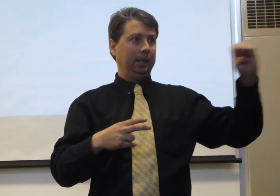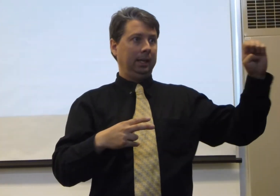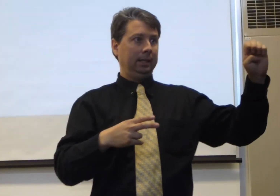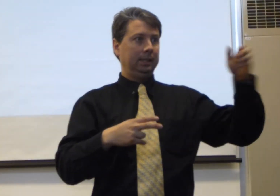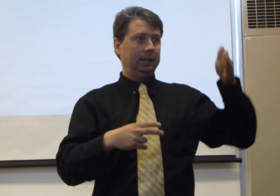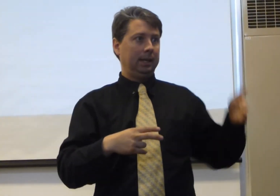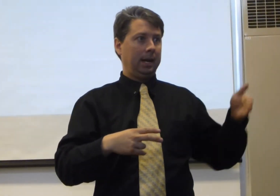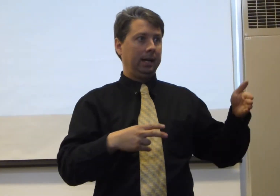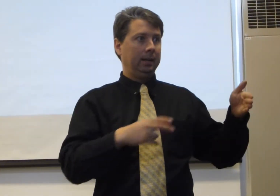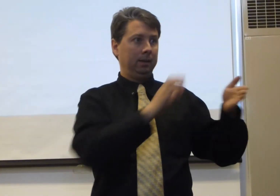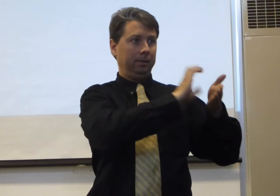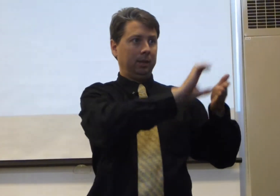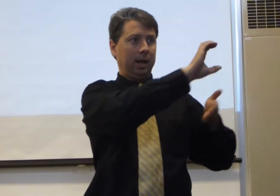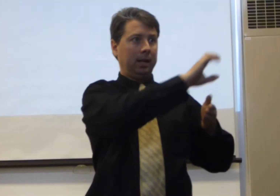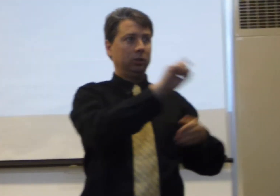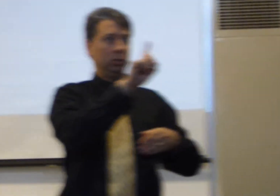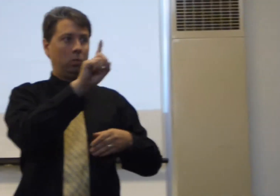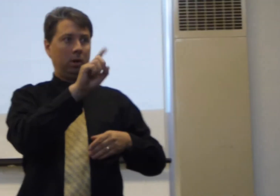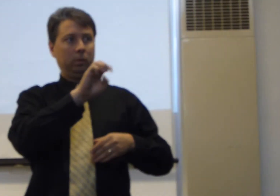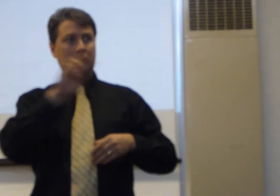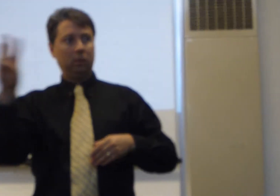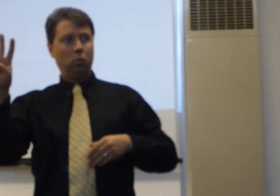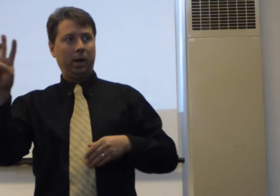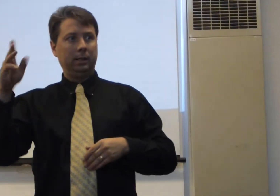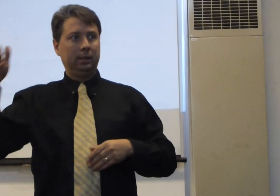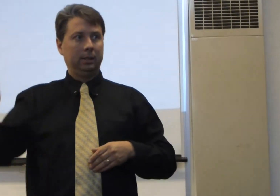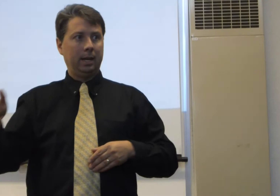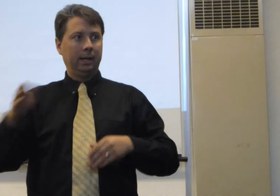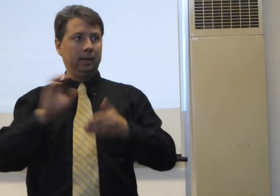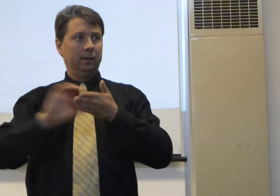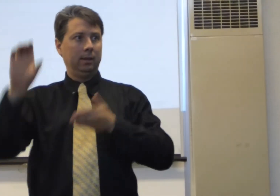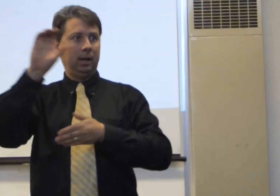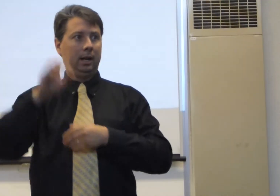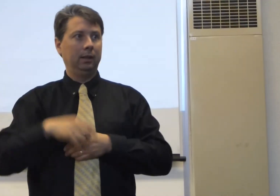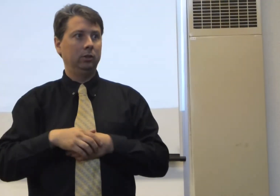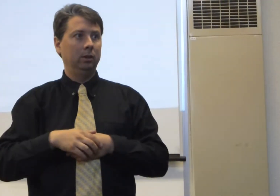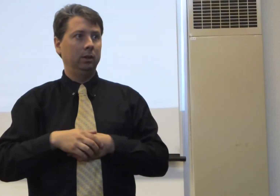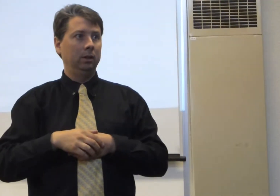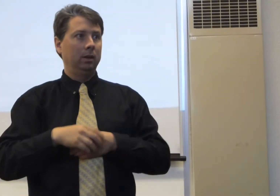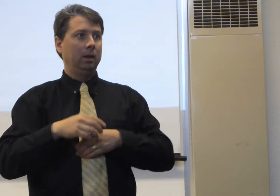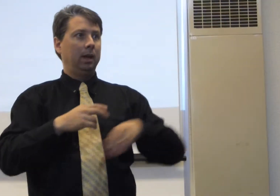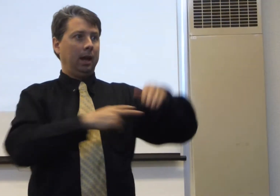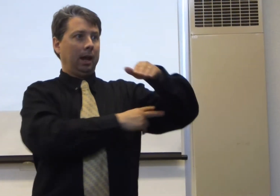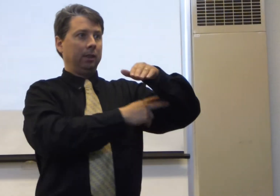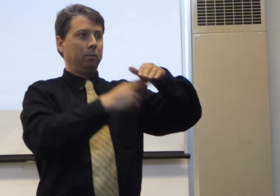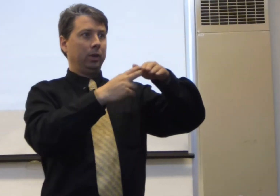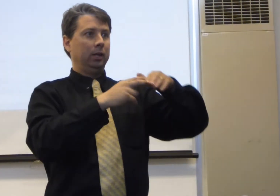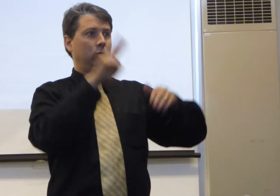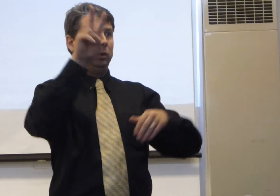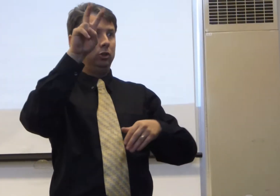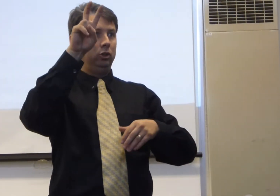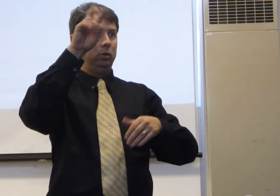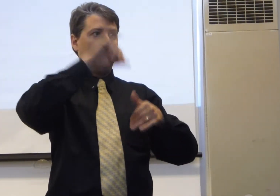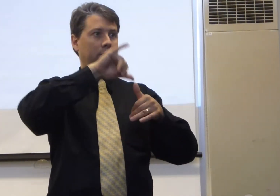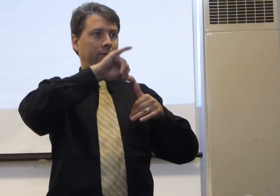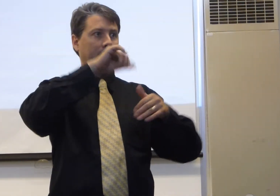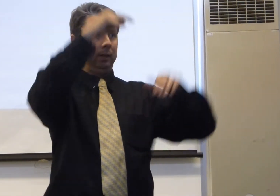east side of the college, and one was on the west side of the college. And the bridge was 200 feet